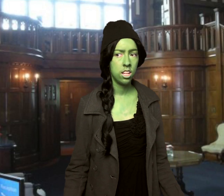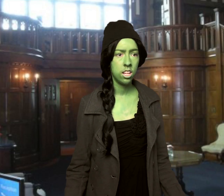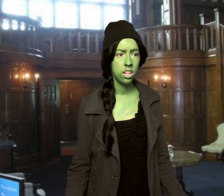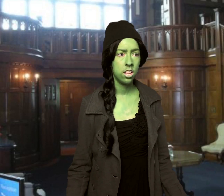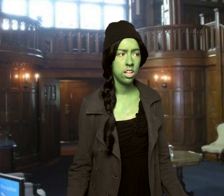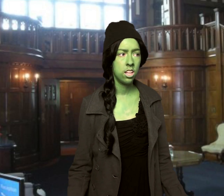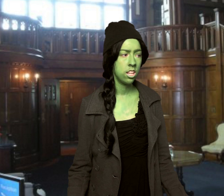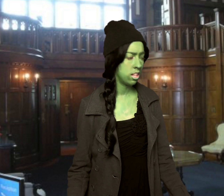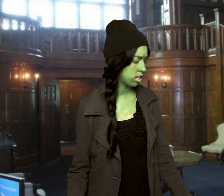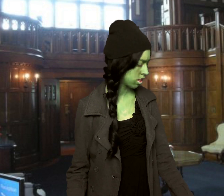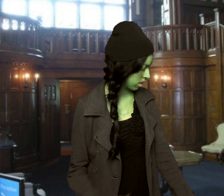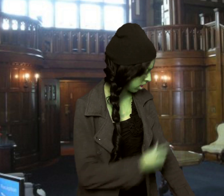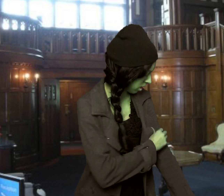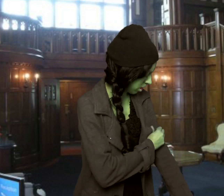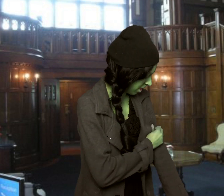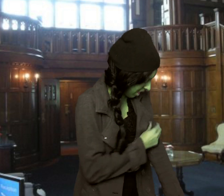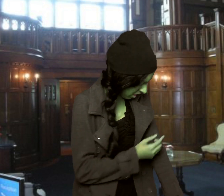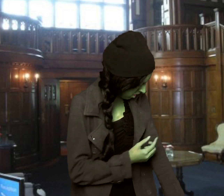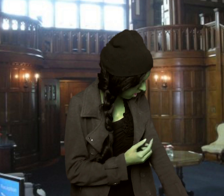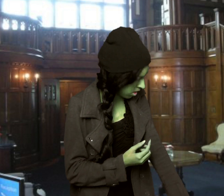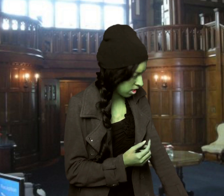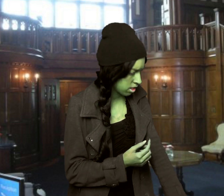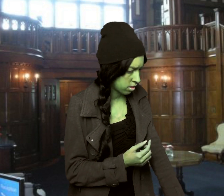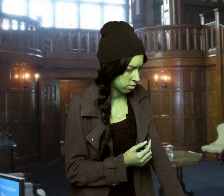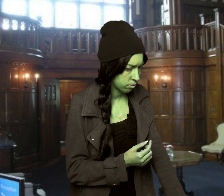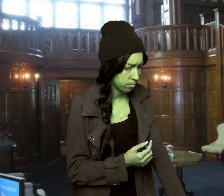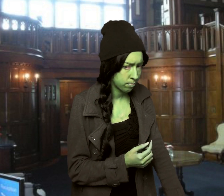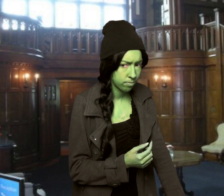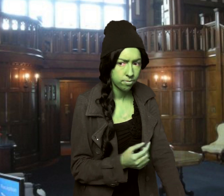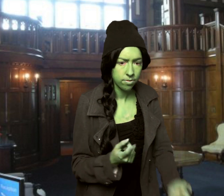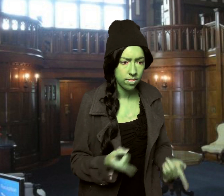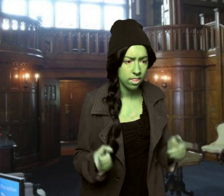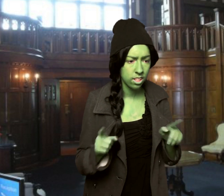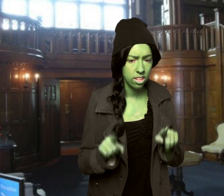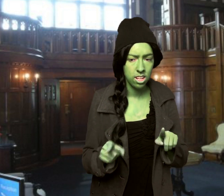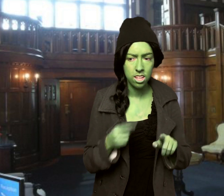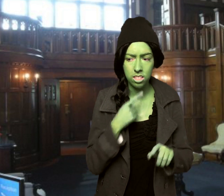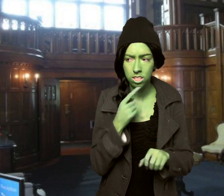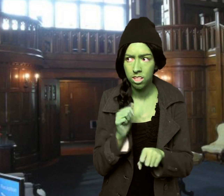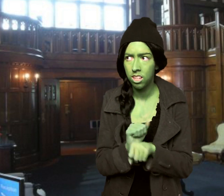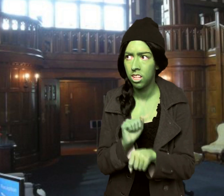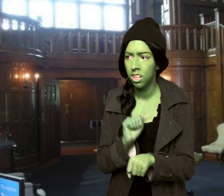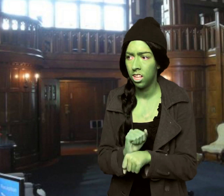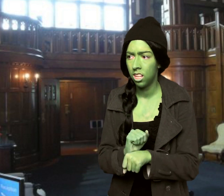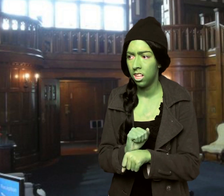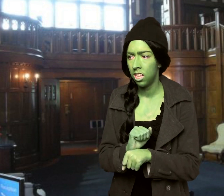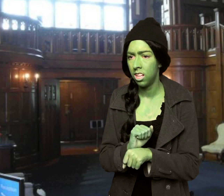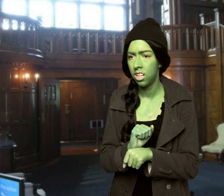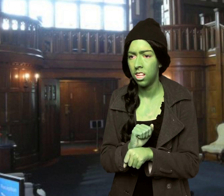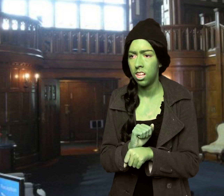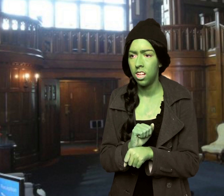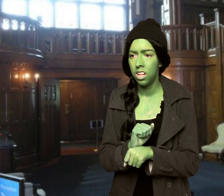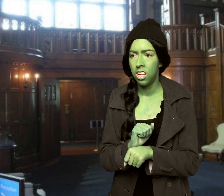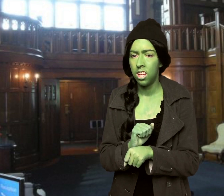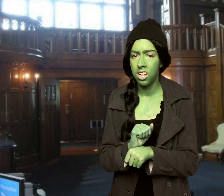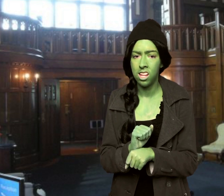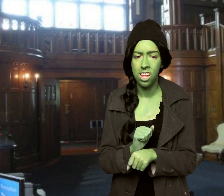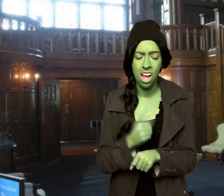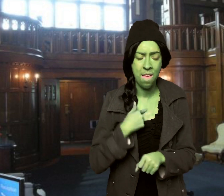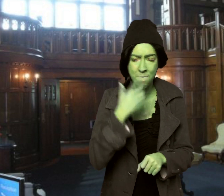Did that really just happen? Have I actually understood? This weird quirk